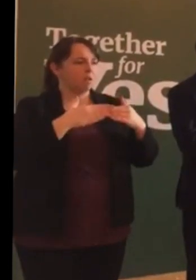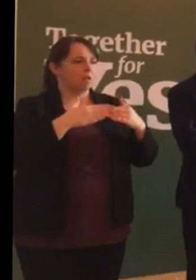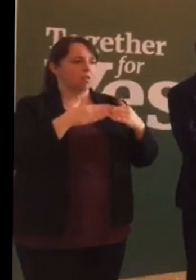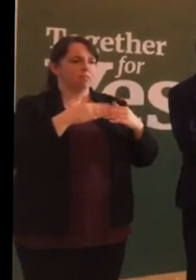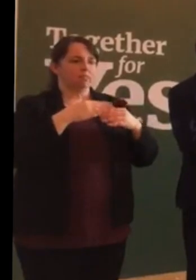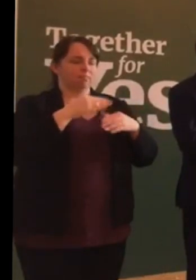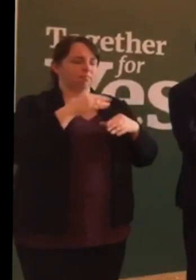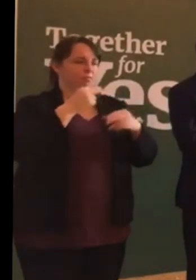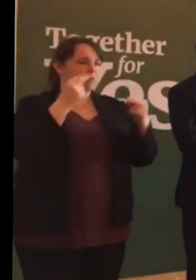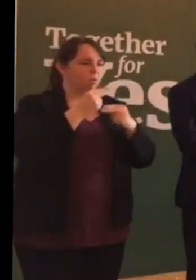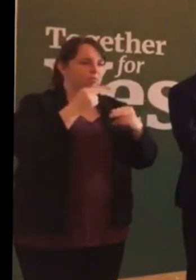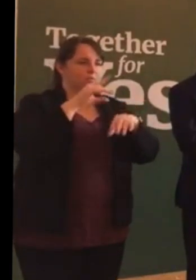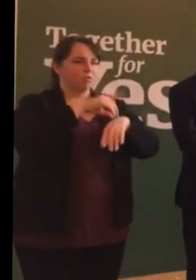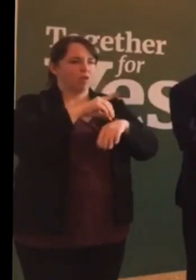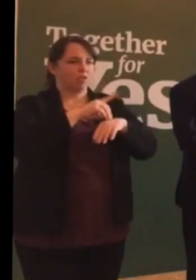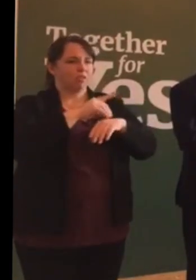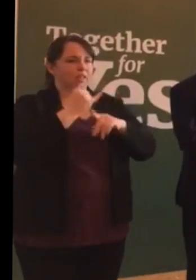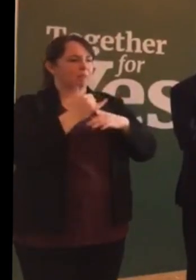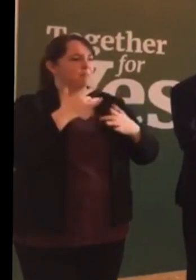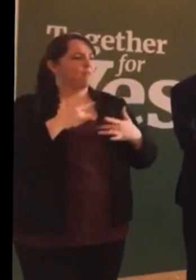in Belfast.